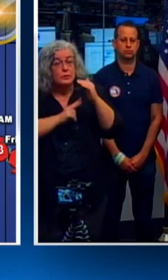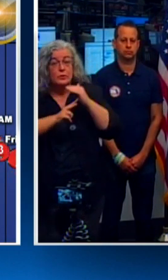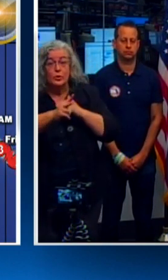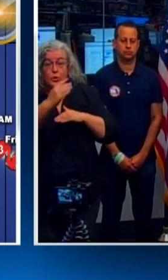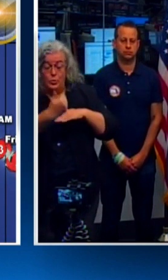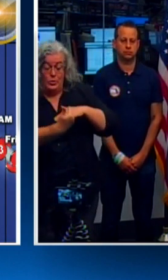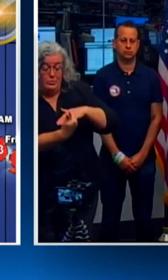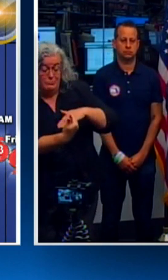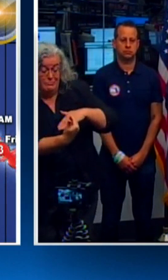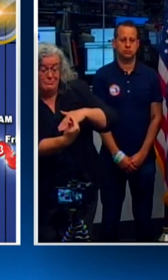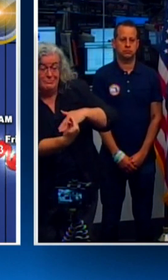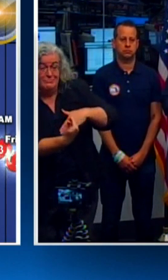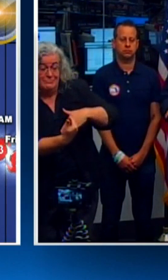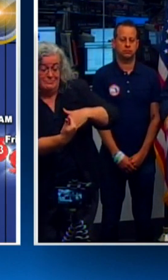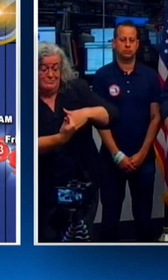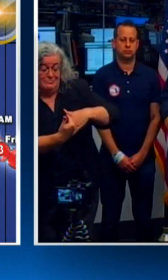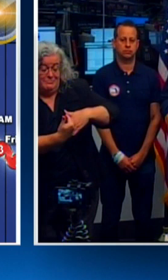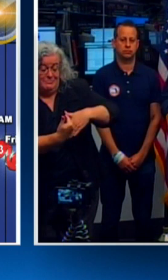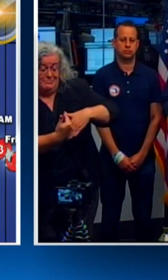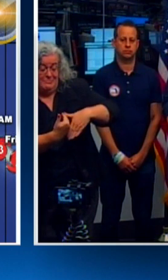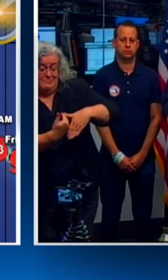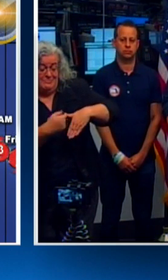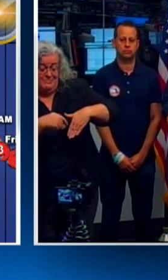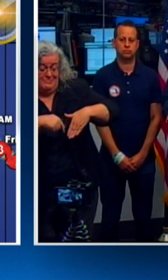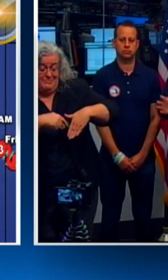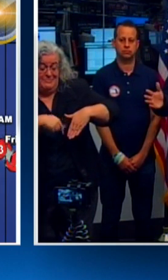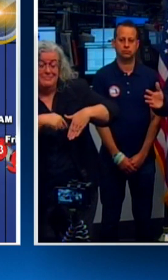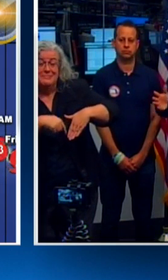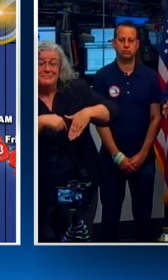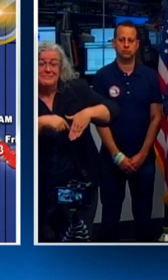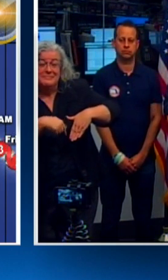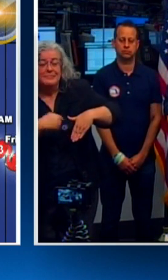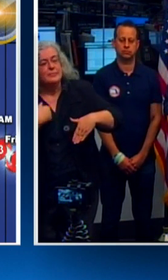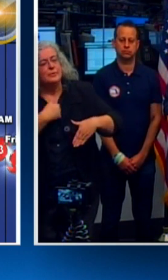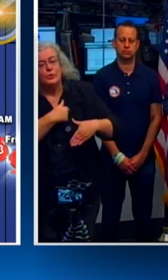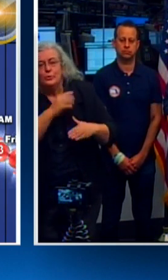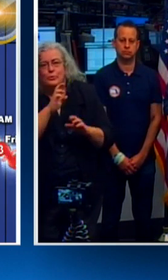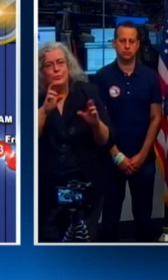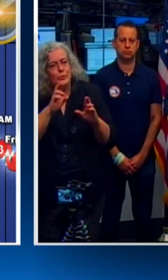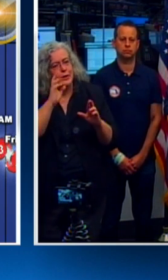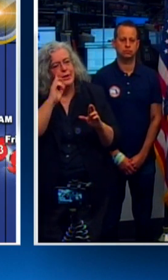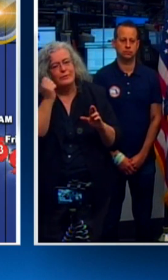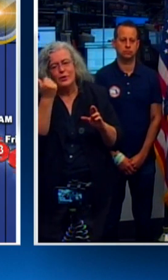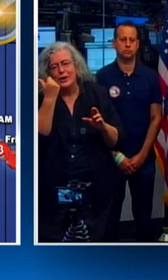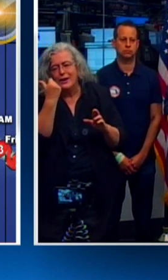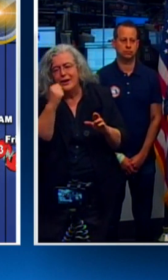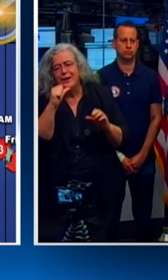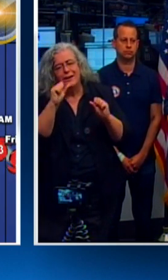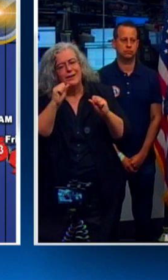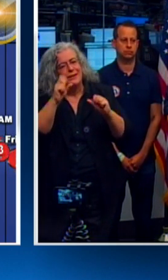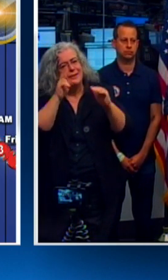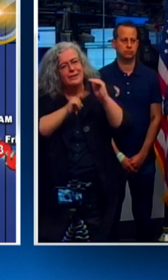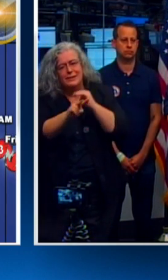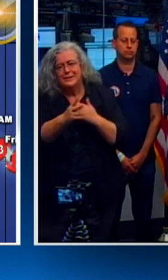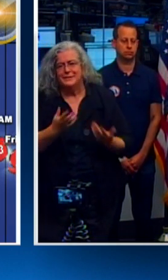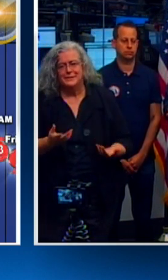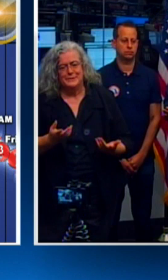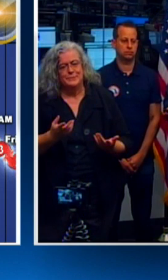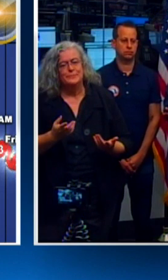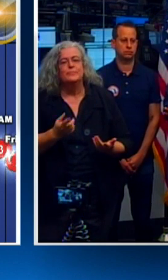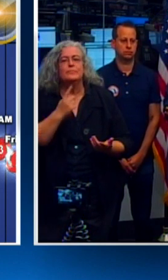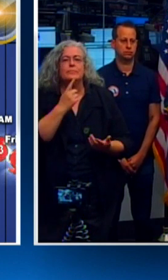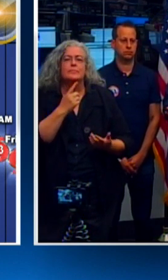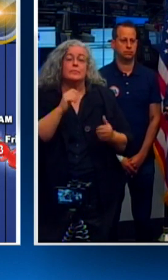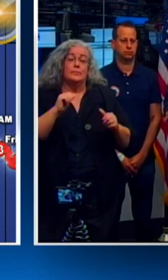it's going to go across the state and end up in the Gulf of Mexico. So we've just got to be prepared for all those circumstances. I think the